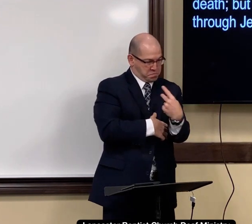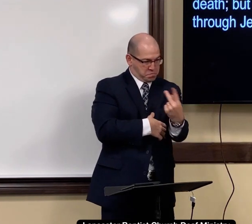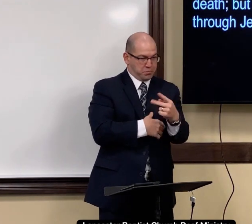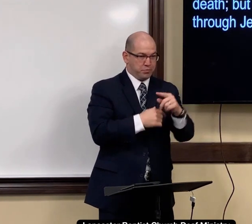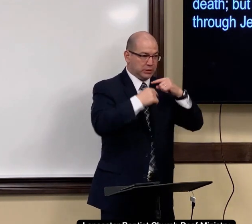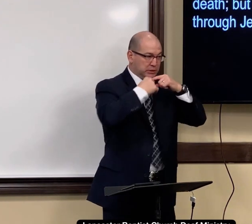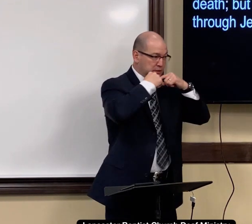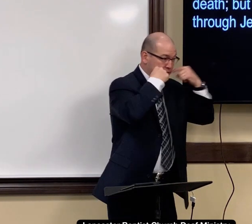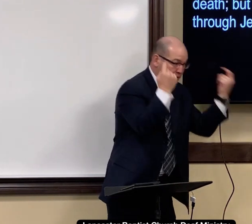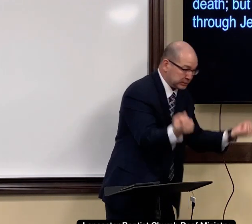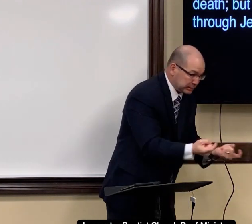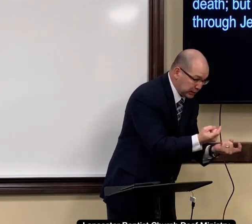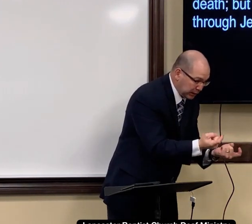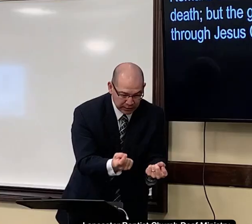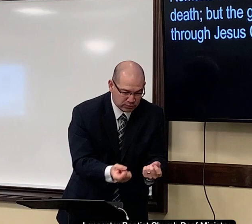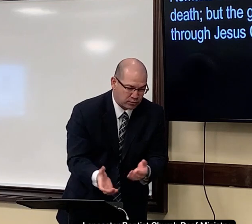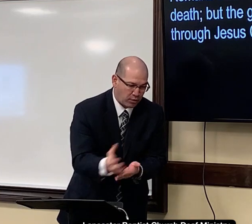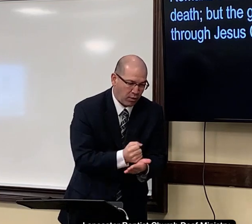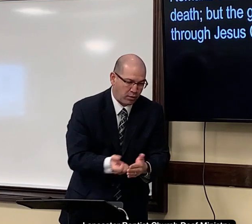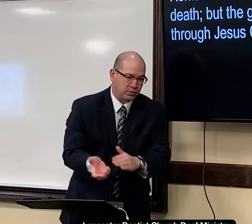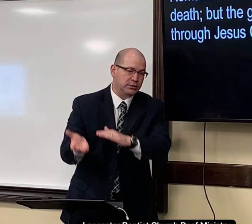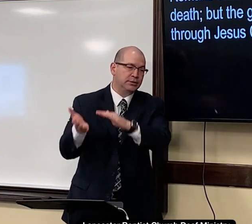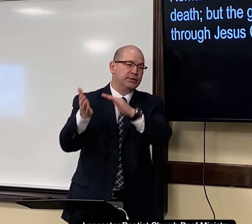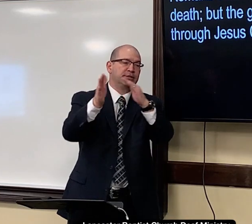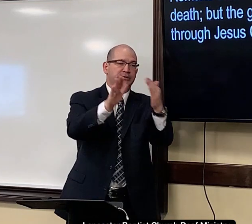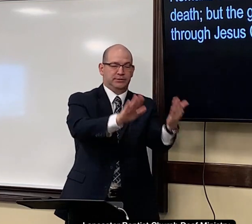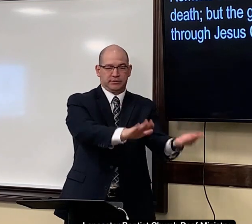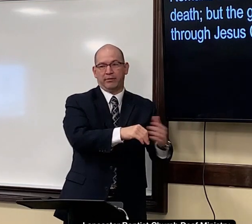And when you and I sin, we earn death.